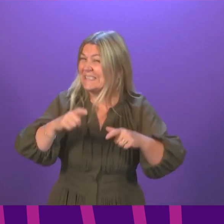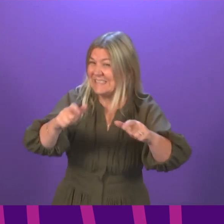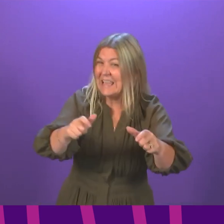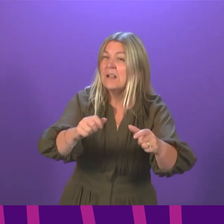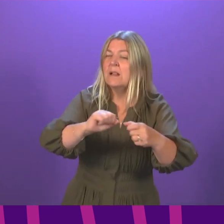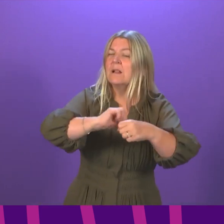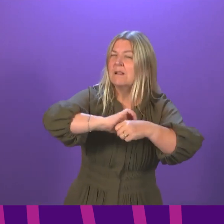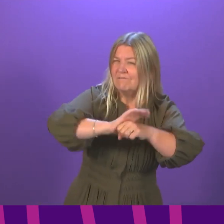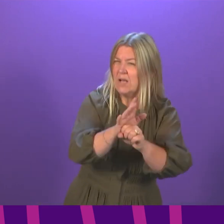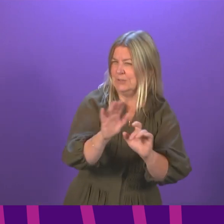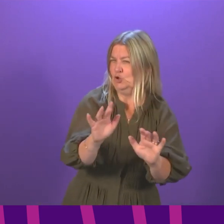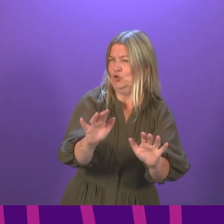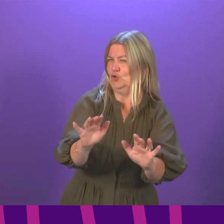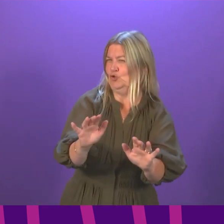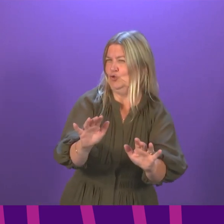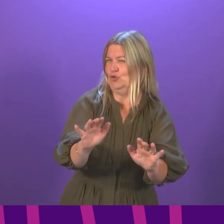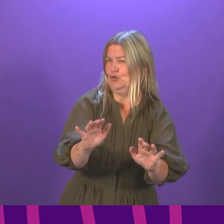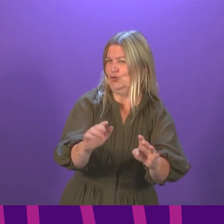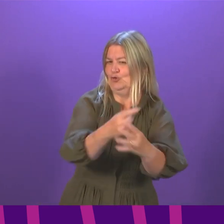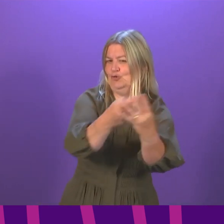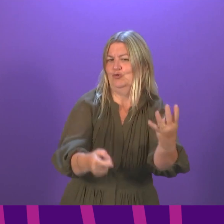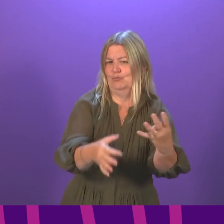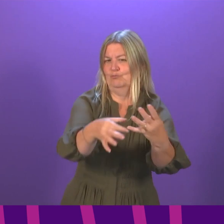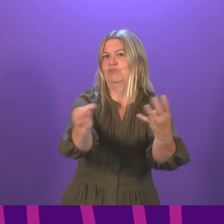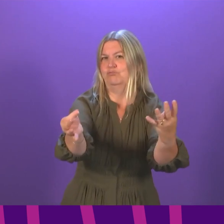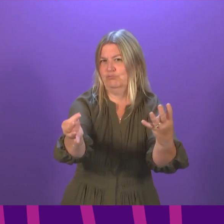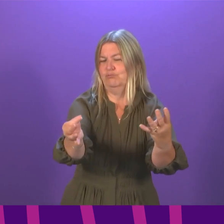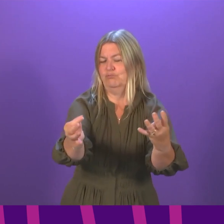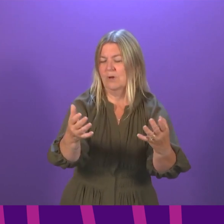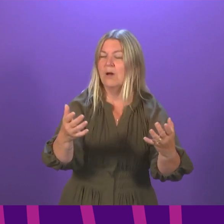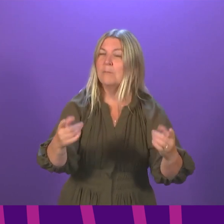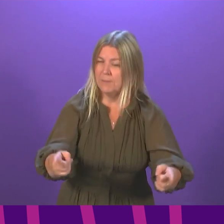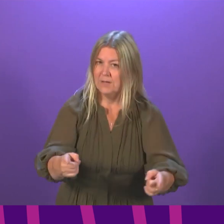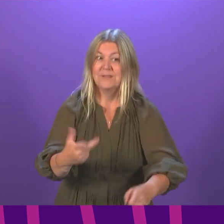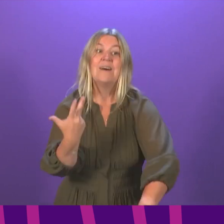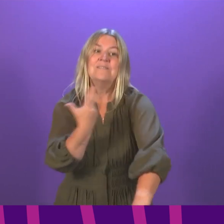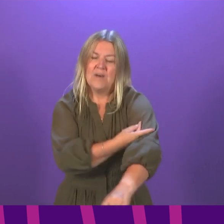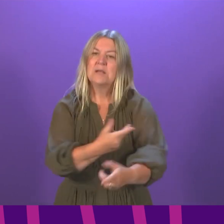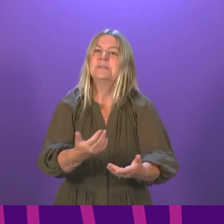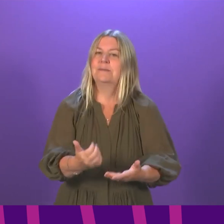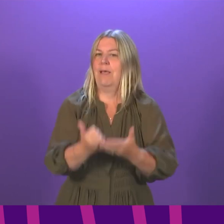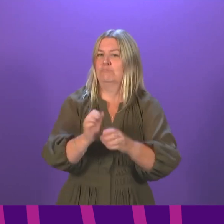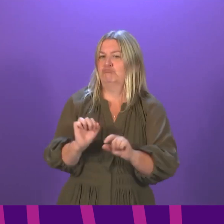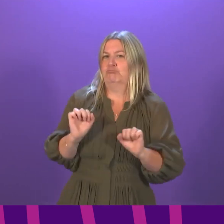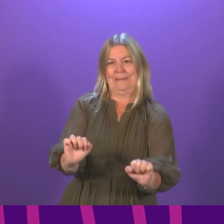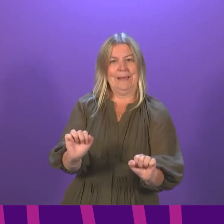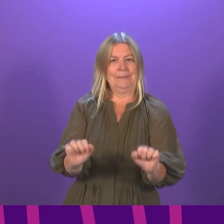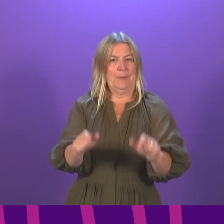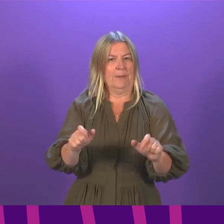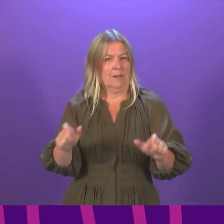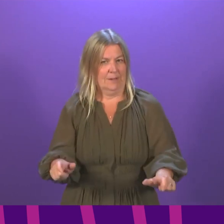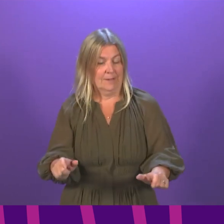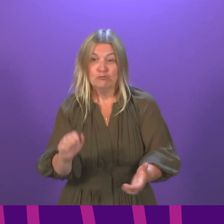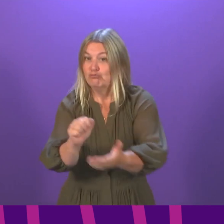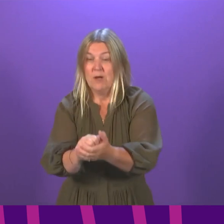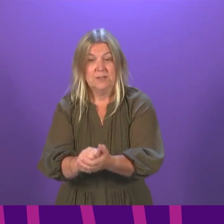is helping us to combat the beast of the virus. It is absolutely right to talk about the need to get vaccine as quickly as possible